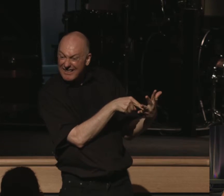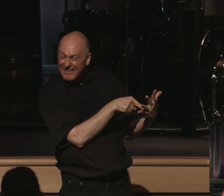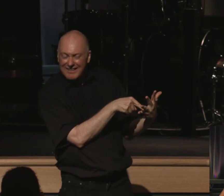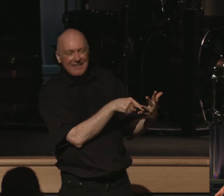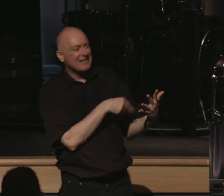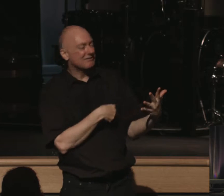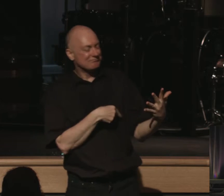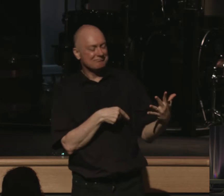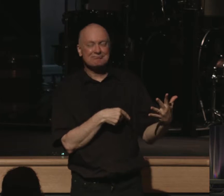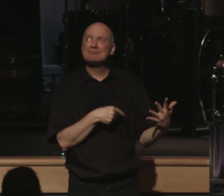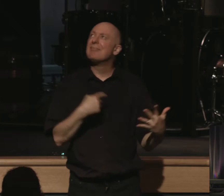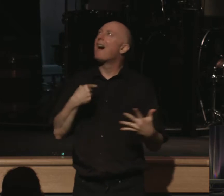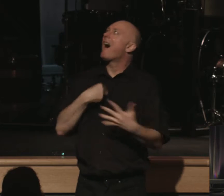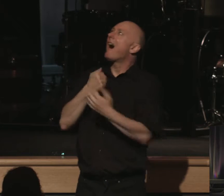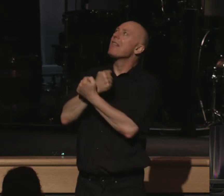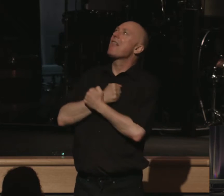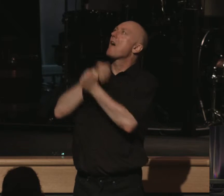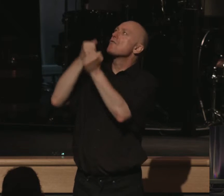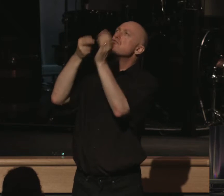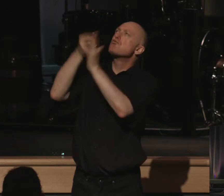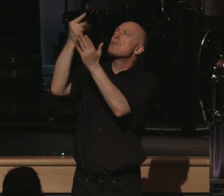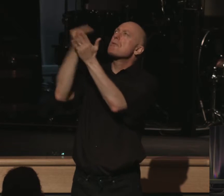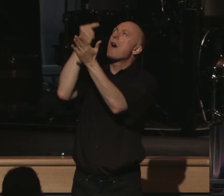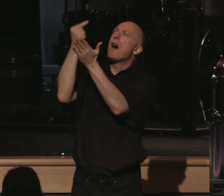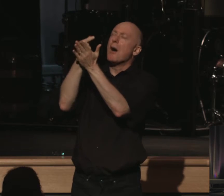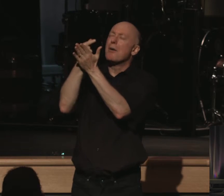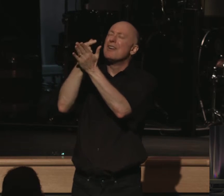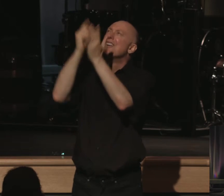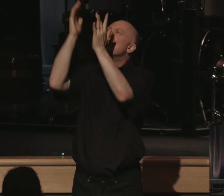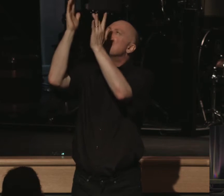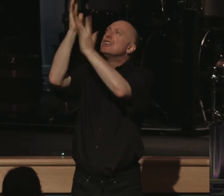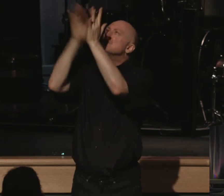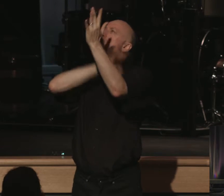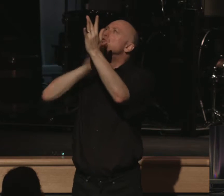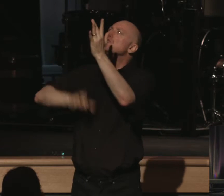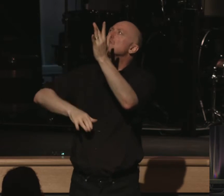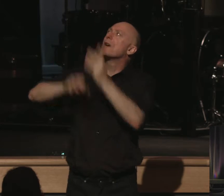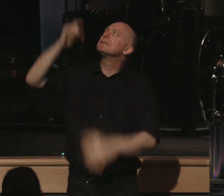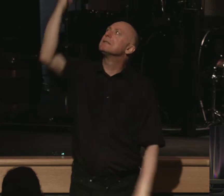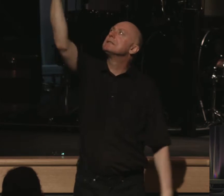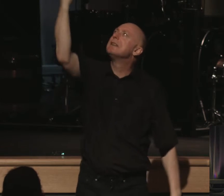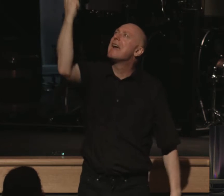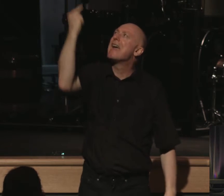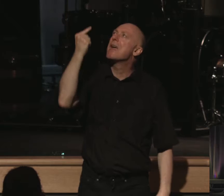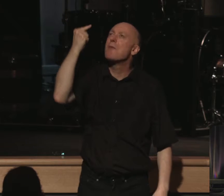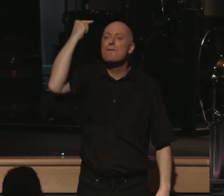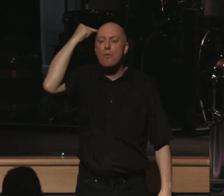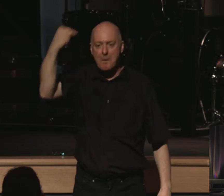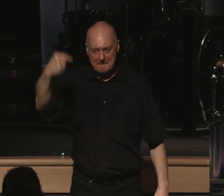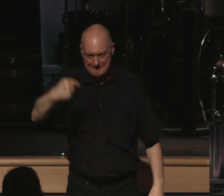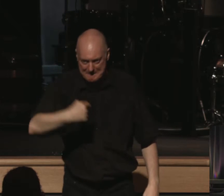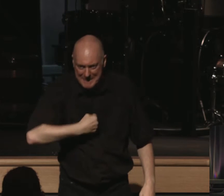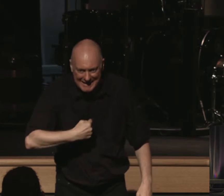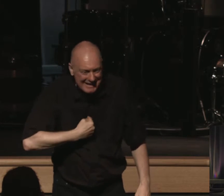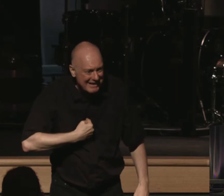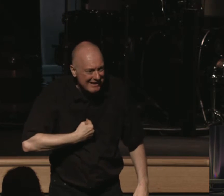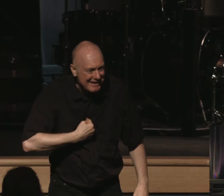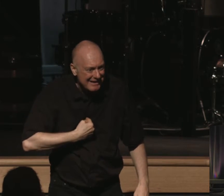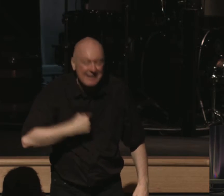I love the truth of the gospel that Jesus Christ came for me. He gave his